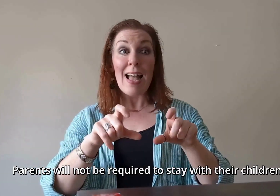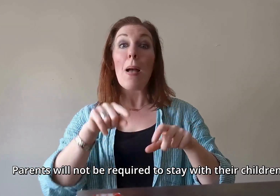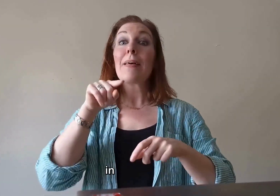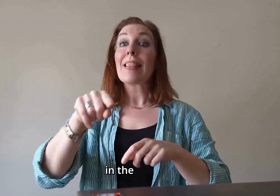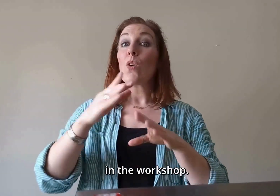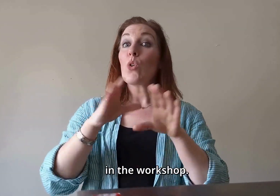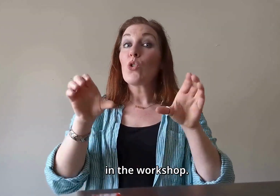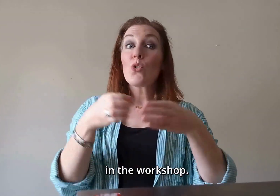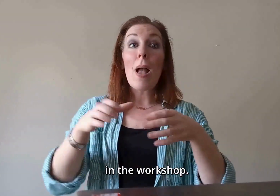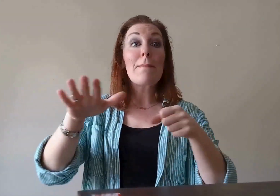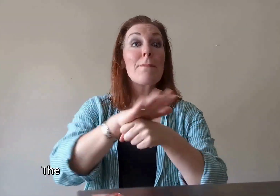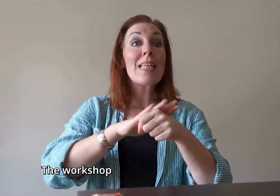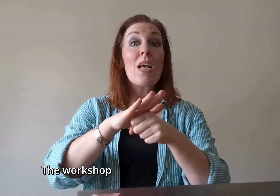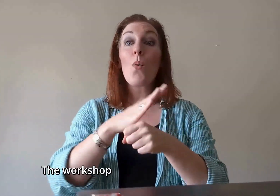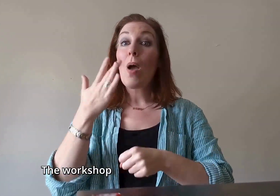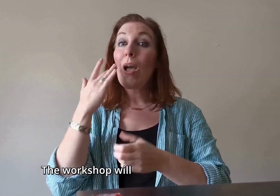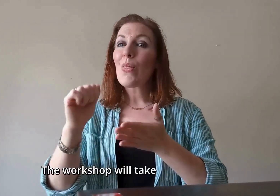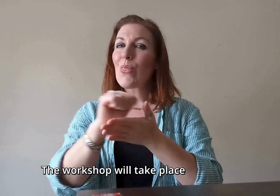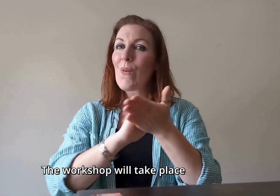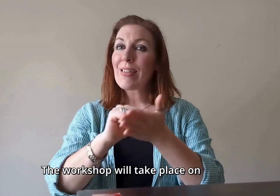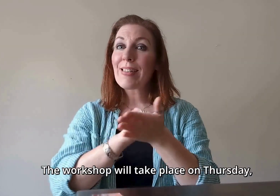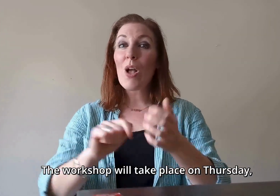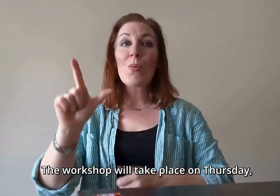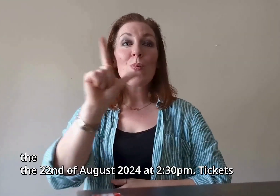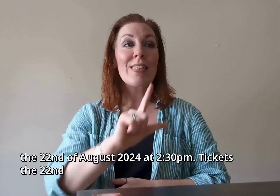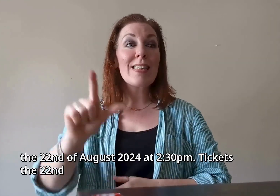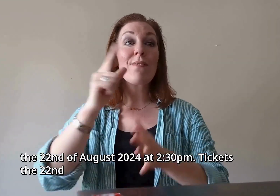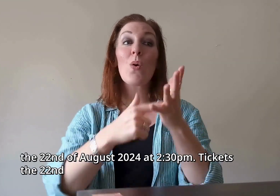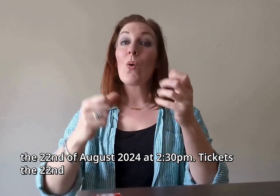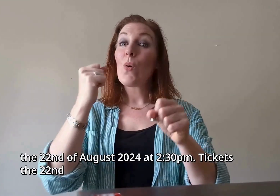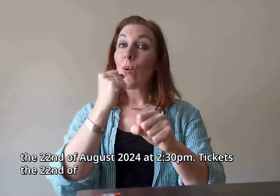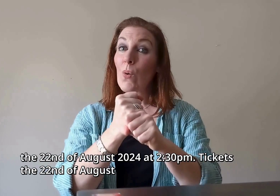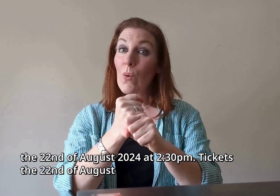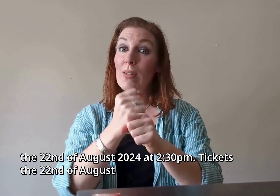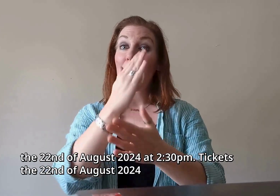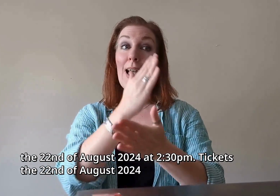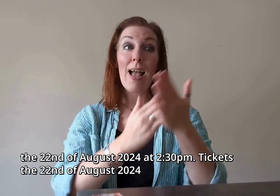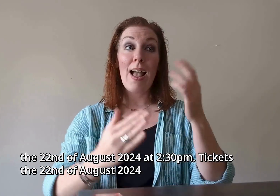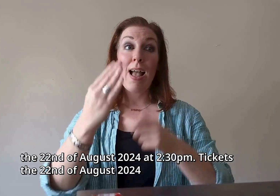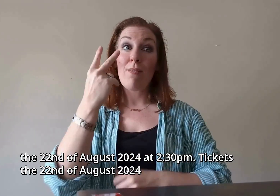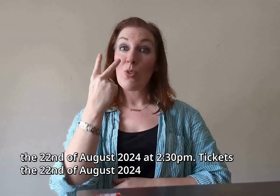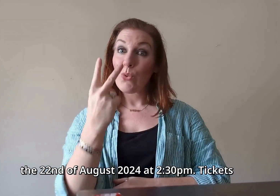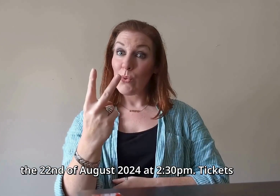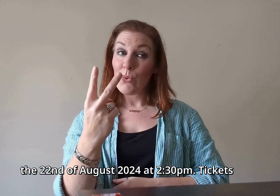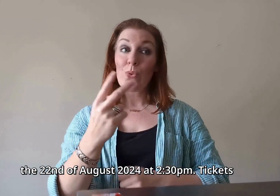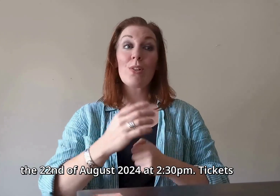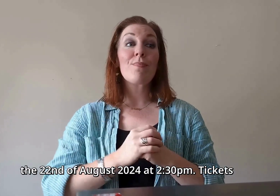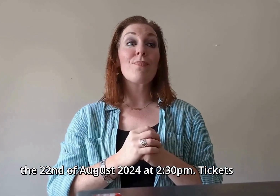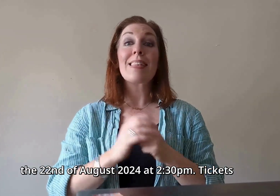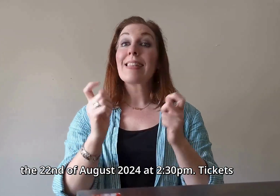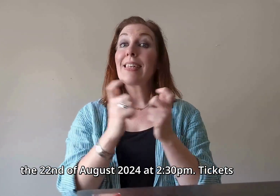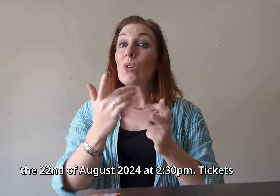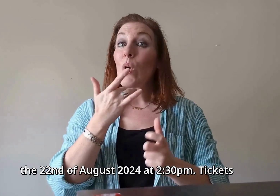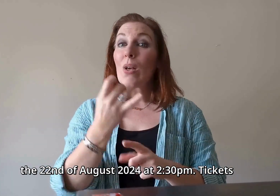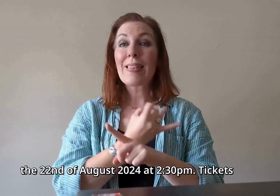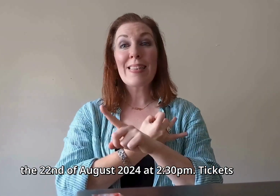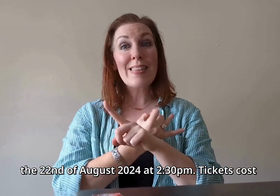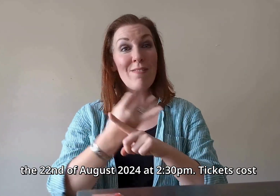children in the workshop. The workshop will take place on Thursday 22 August 2024 at 2.30pm. Tickets cost